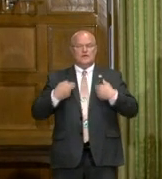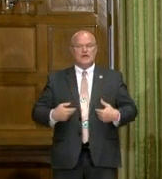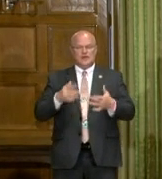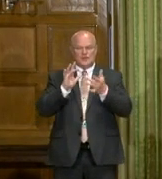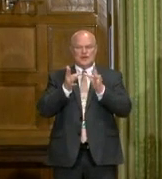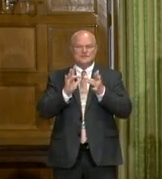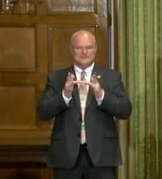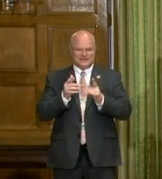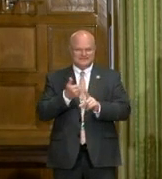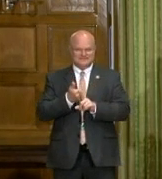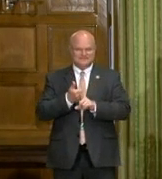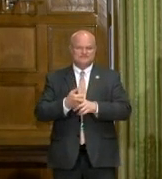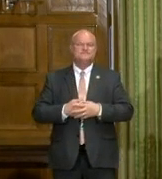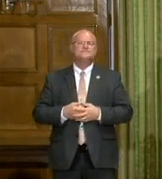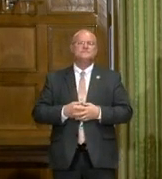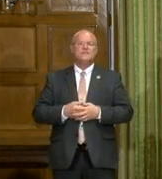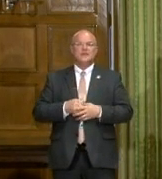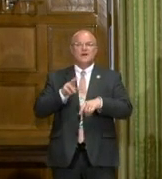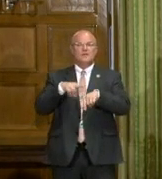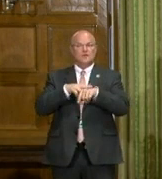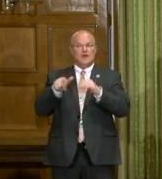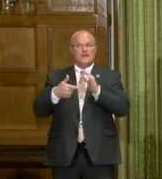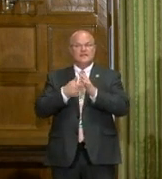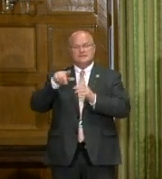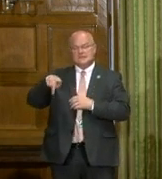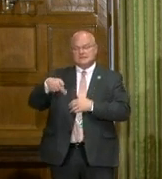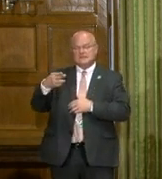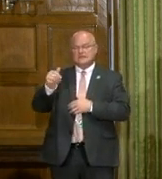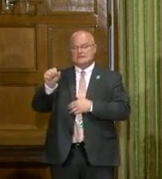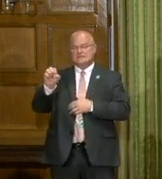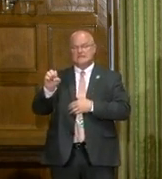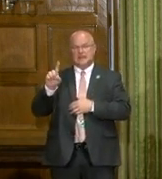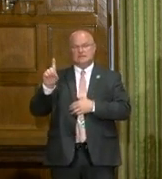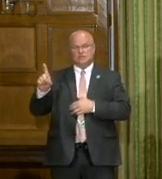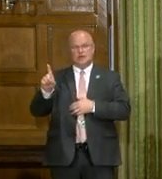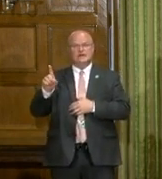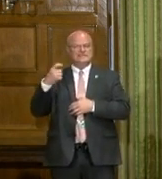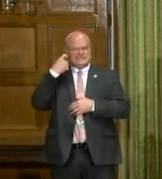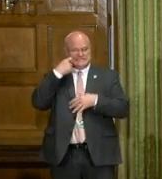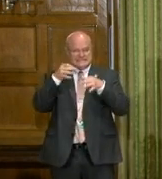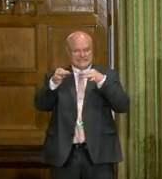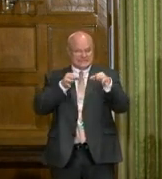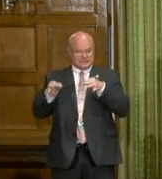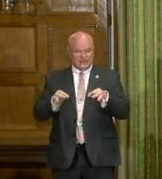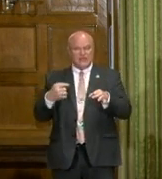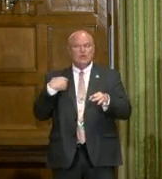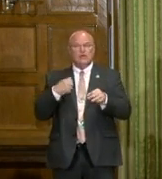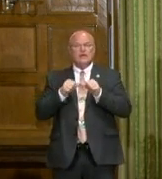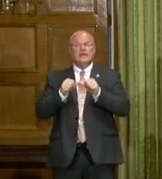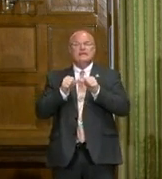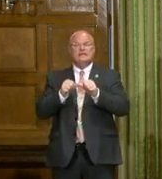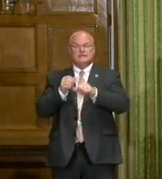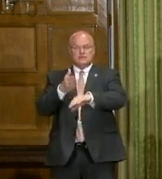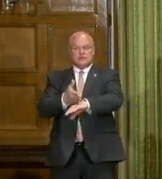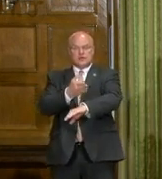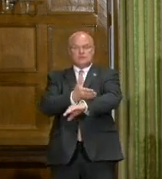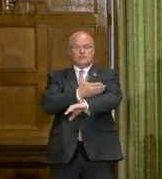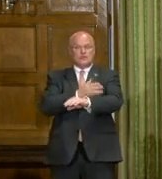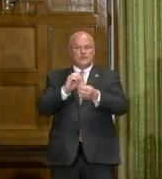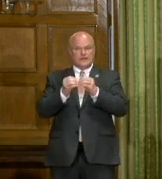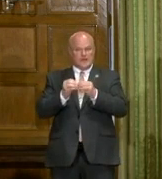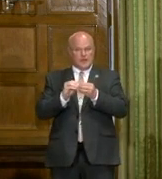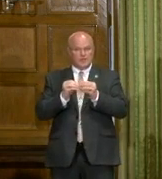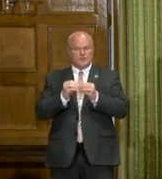Health website. And, of course, this is phase one is what I just went through. As we continue to improve our